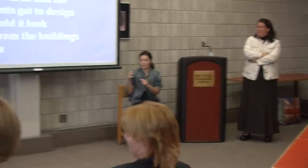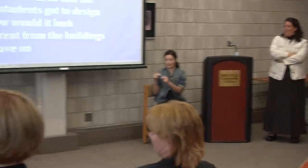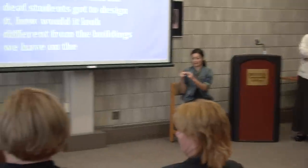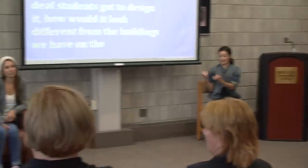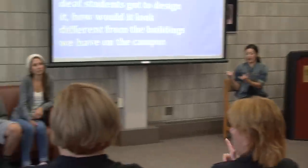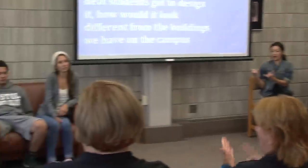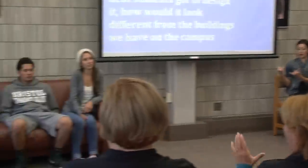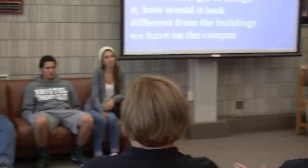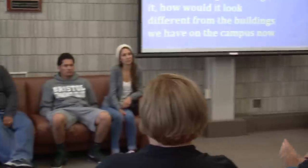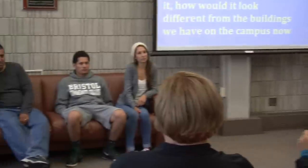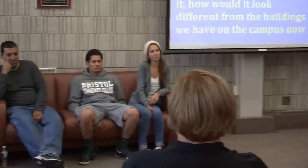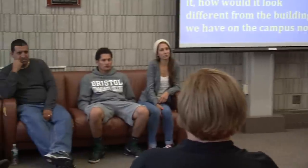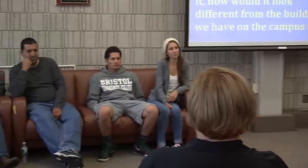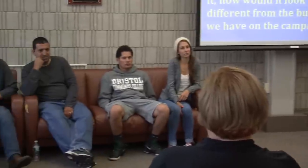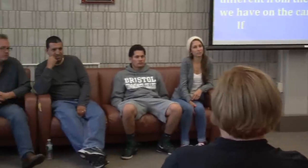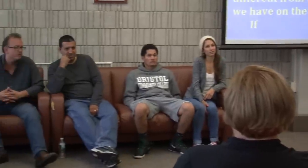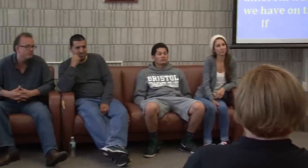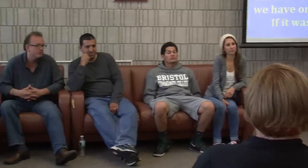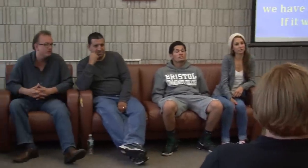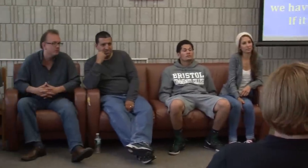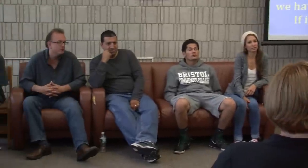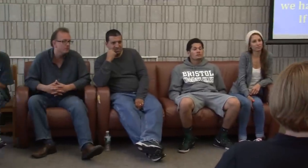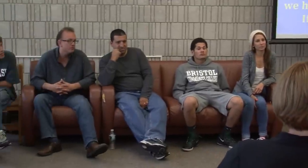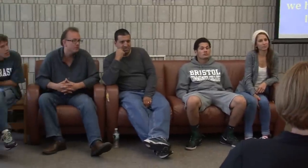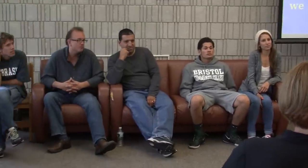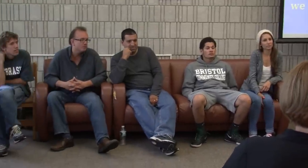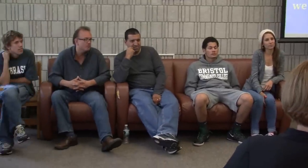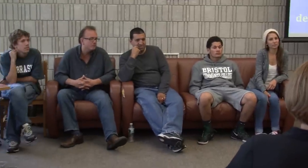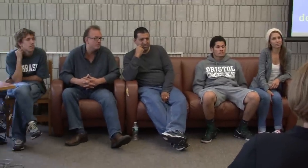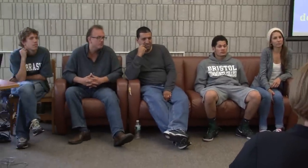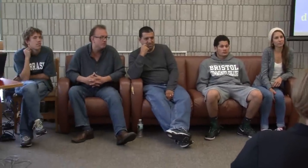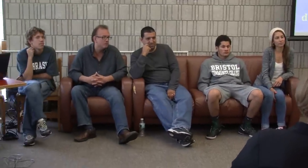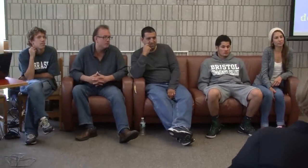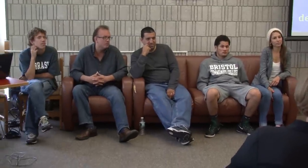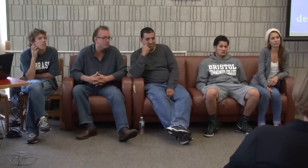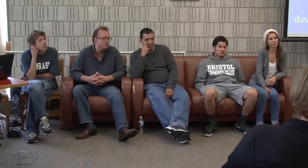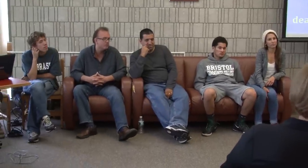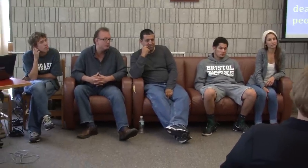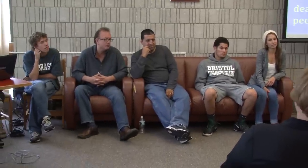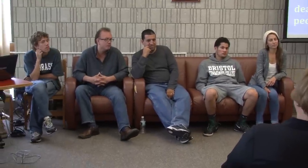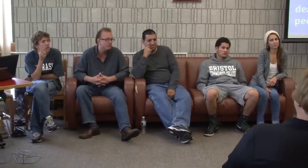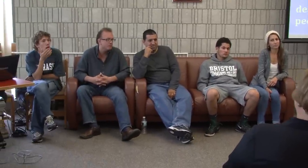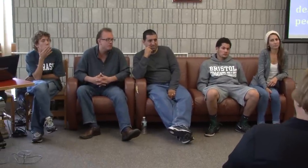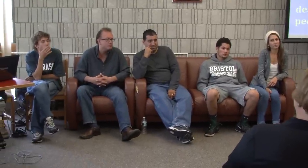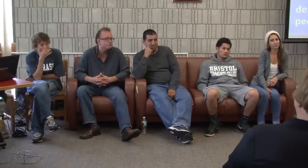If it was the way that deaf people and hard of hearing people and lip readers needed it to be?